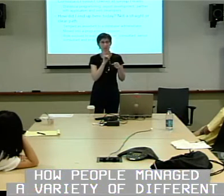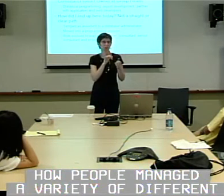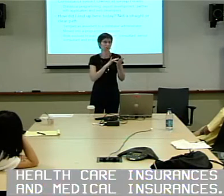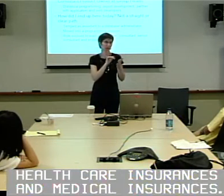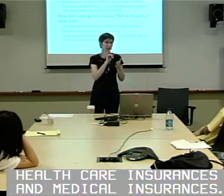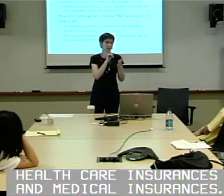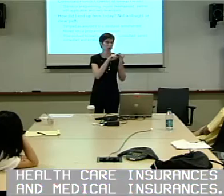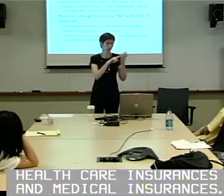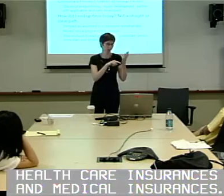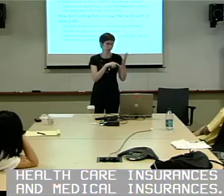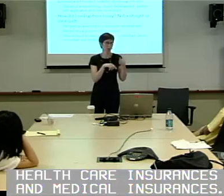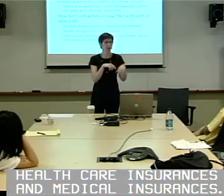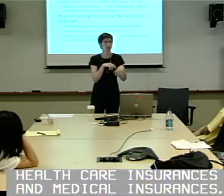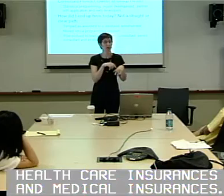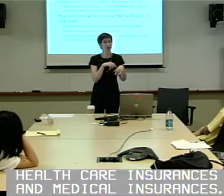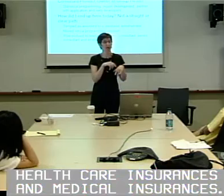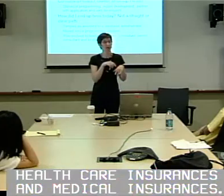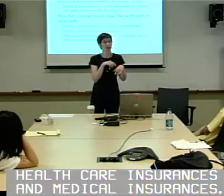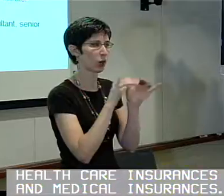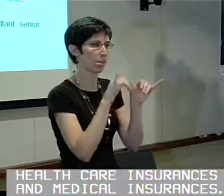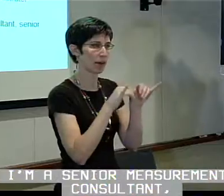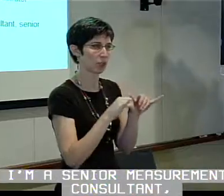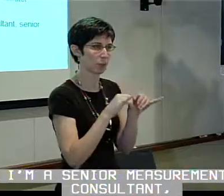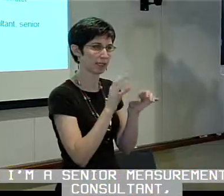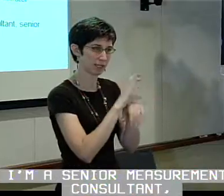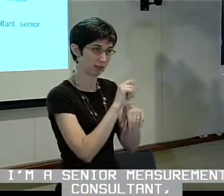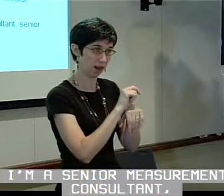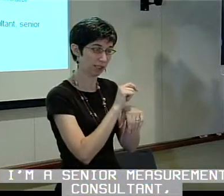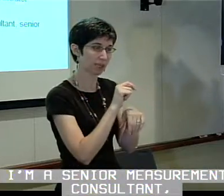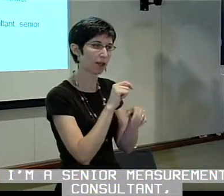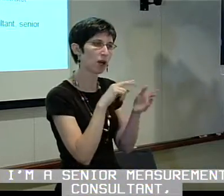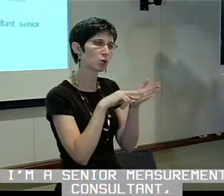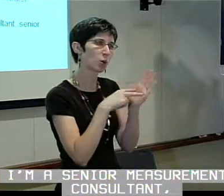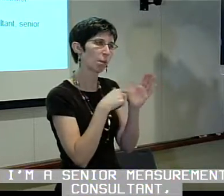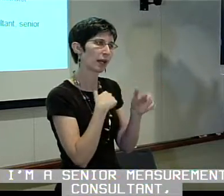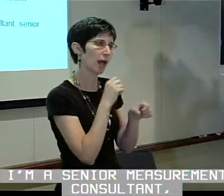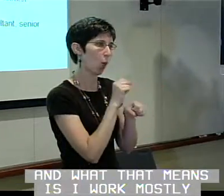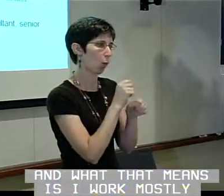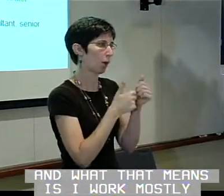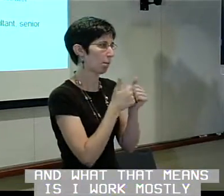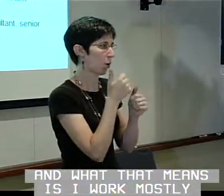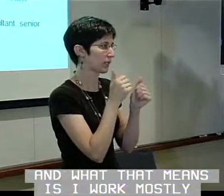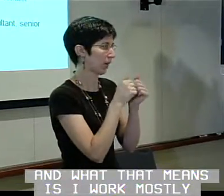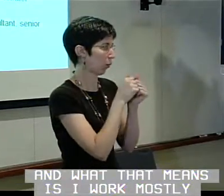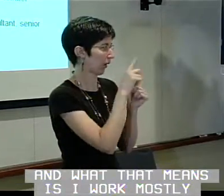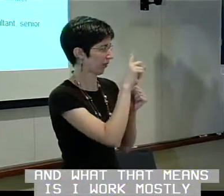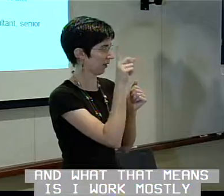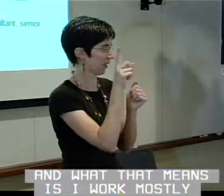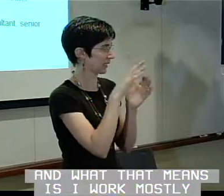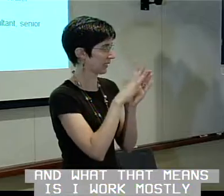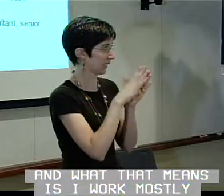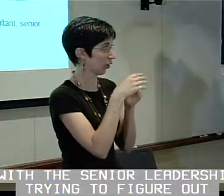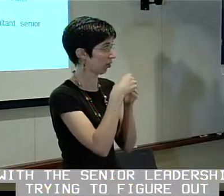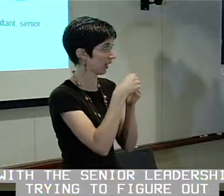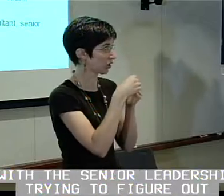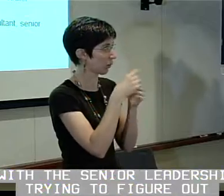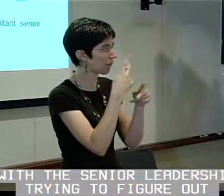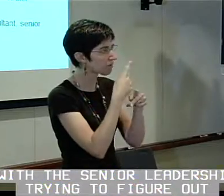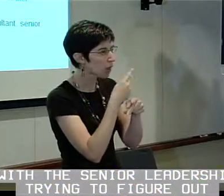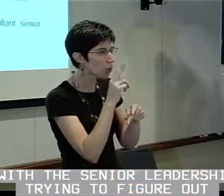different healthcare insurances and medical insurances. I'm a senior measurement consultant. And what that means is I work mostly with the senior